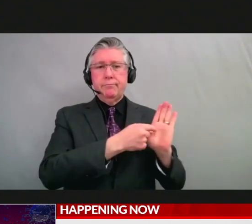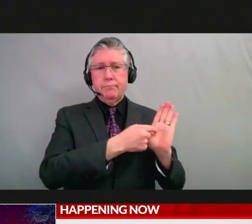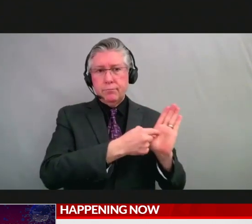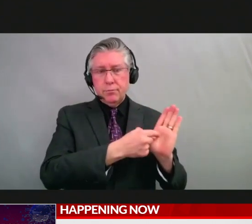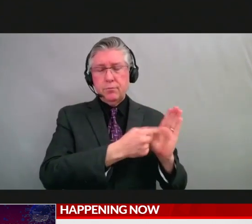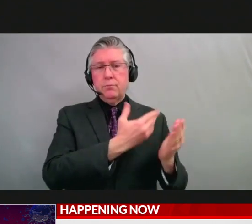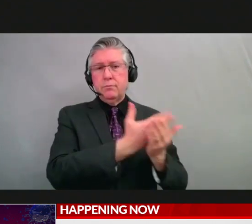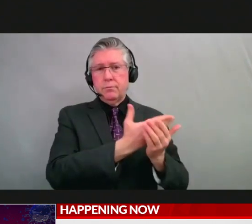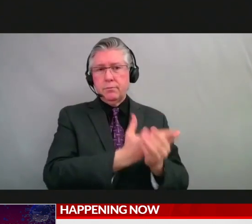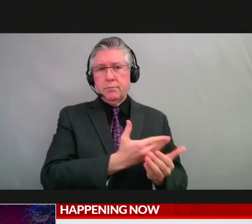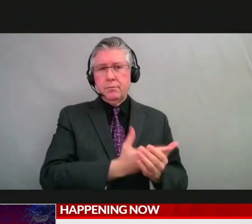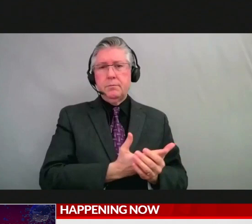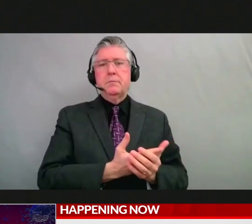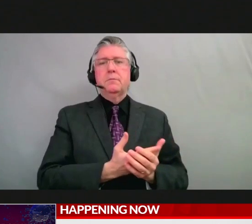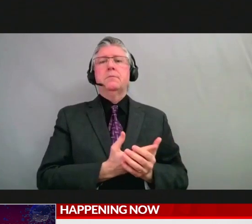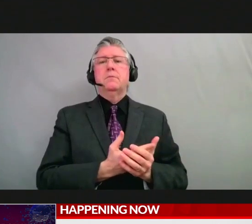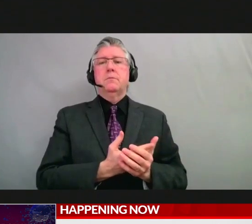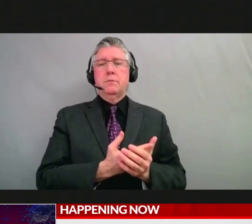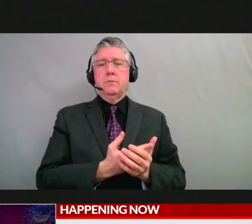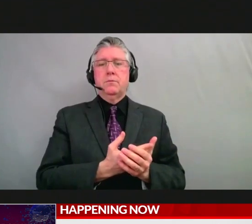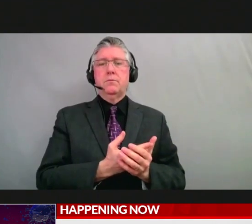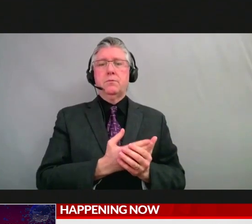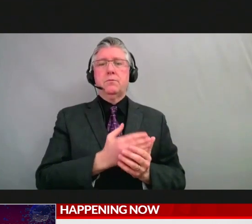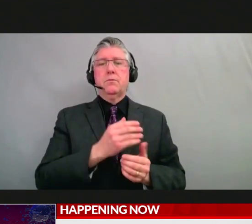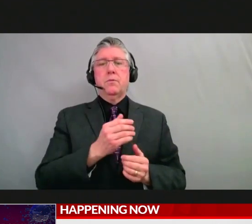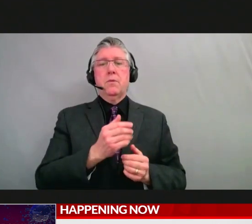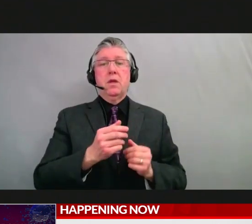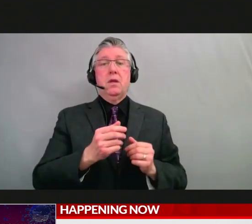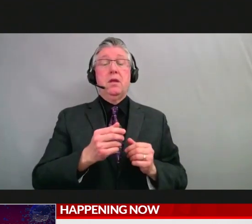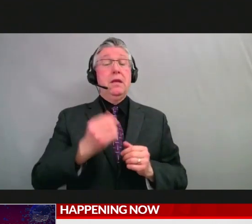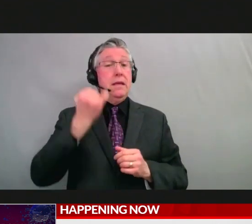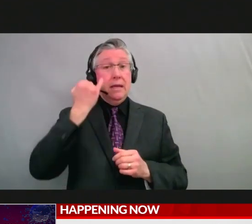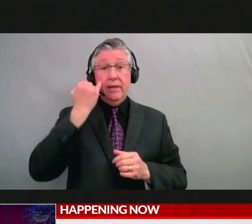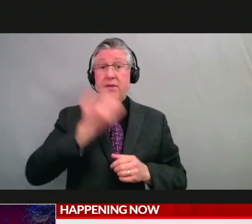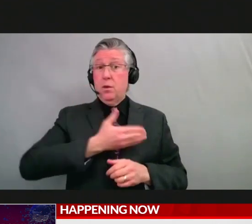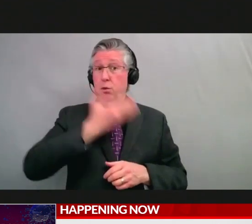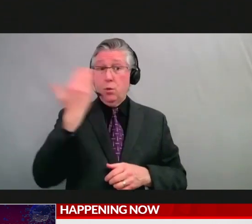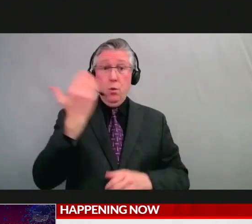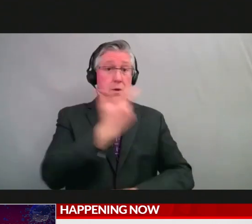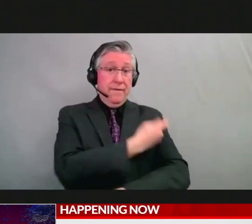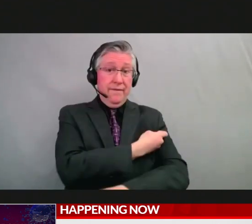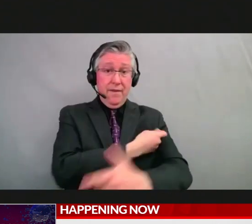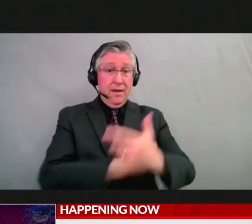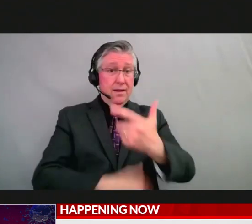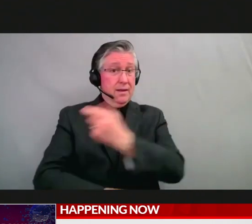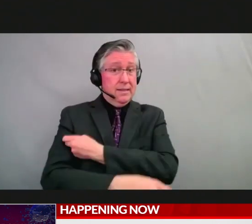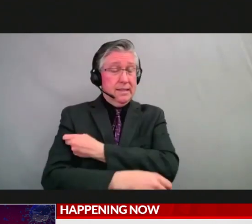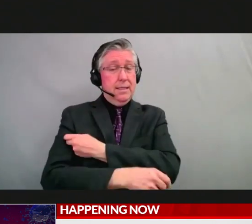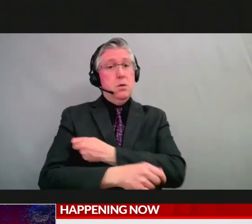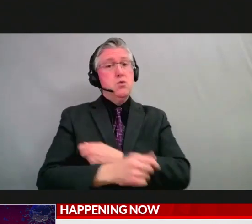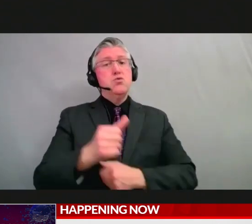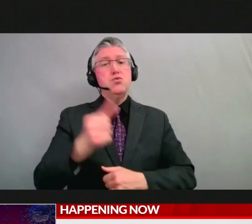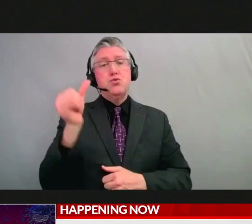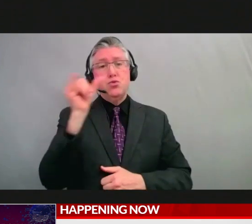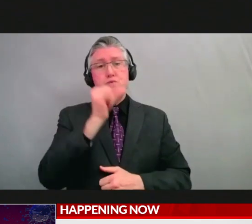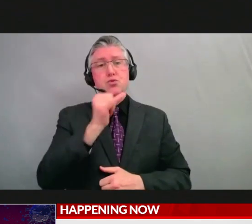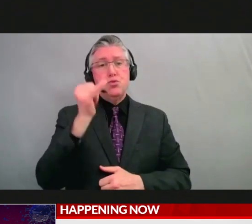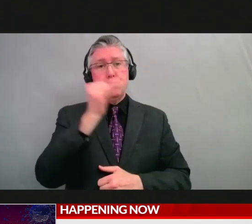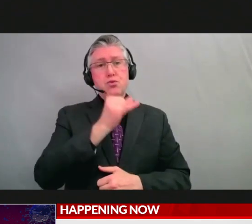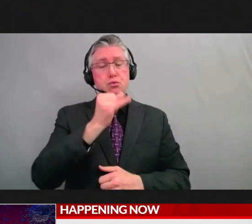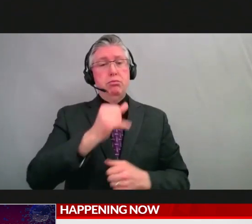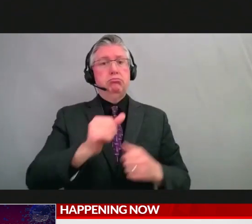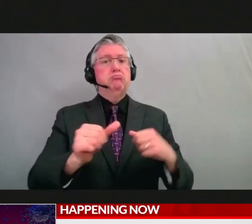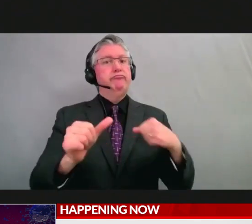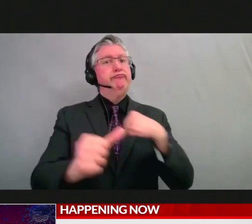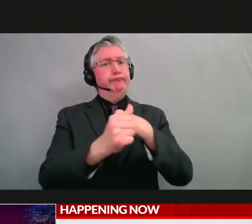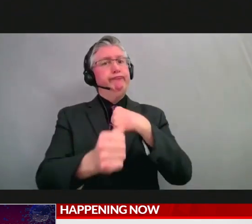a much higher risk of deaths associated with being unvaccinated. So so this wave, like previous waves, the population